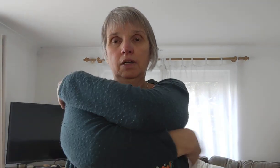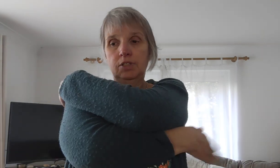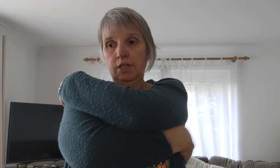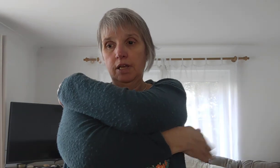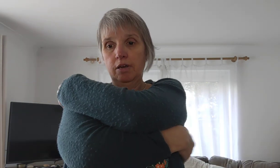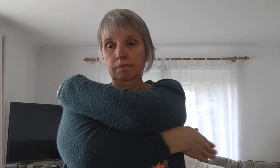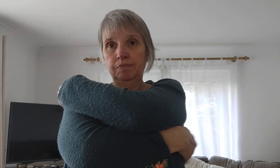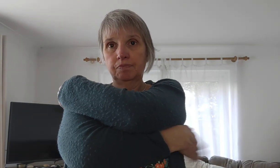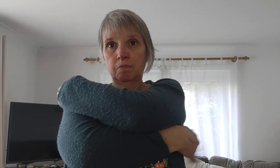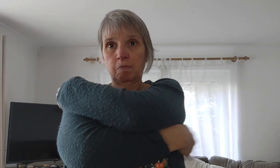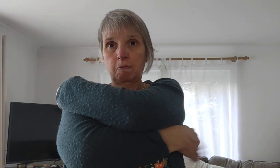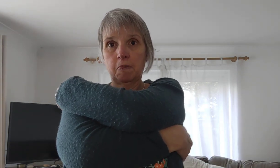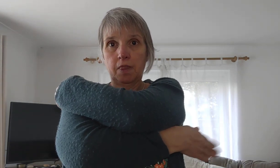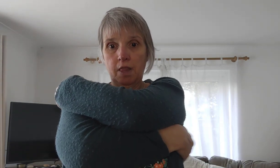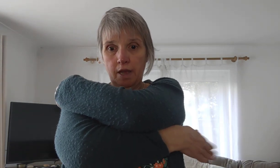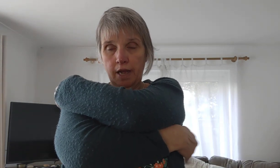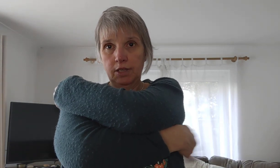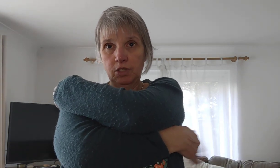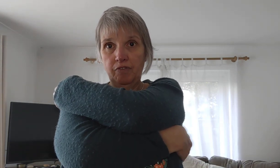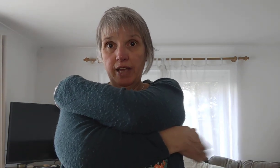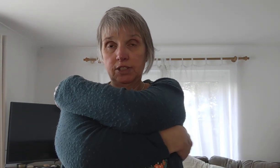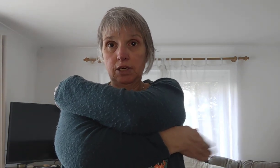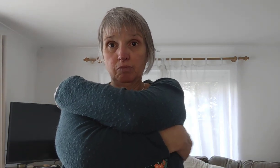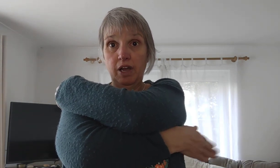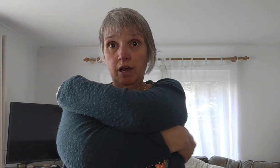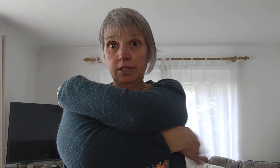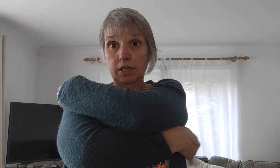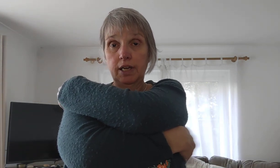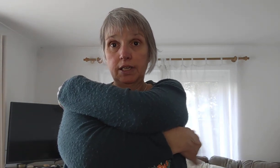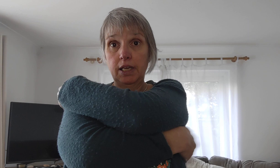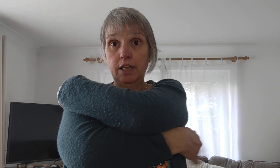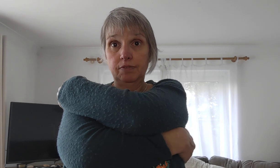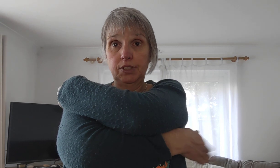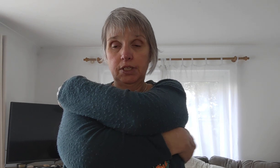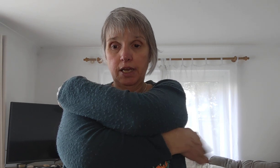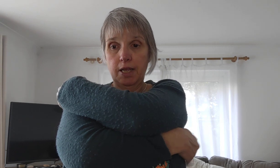under the arm and it's affecting my eyesight even today